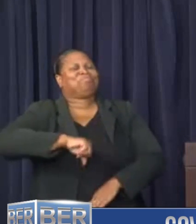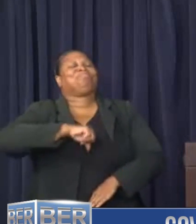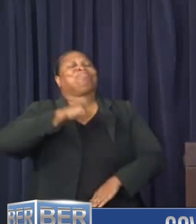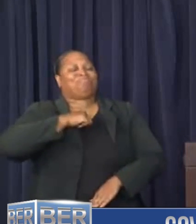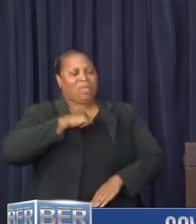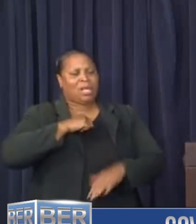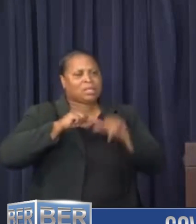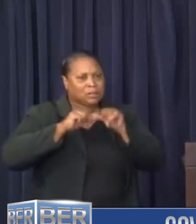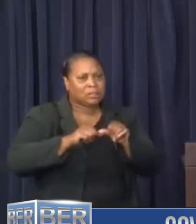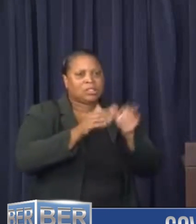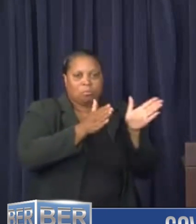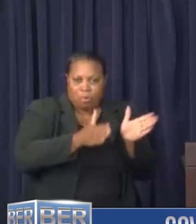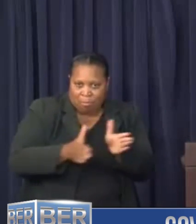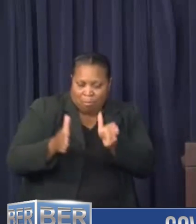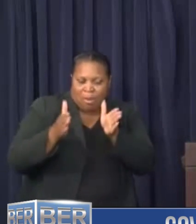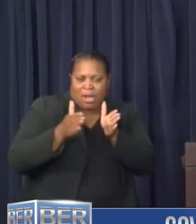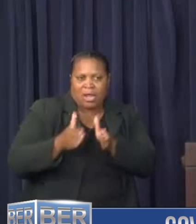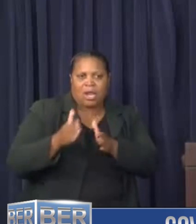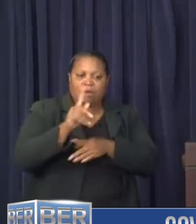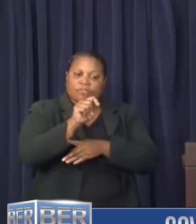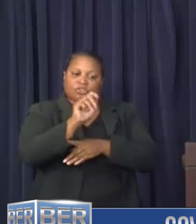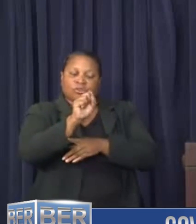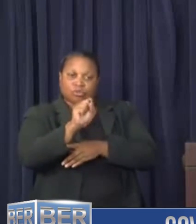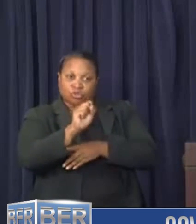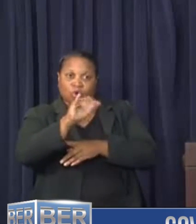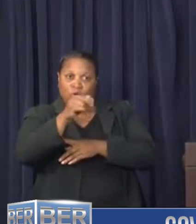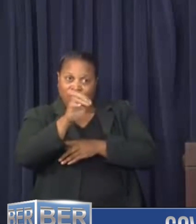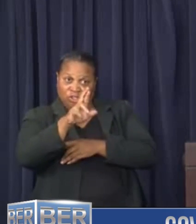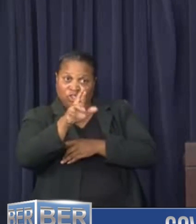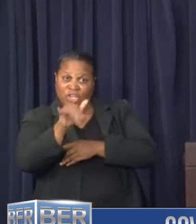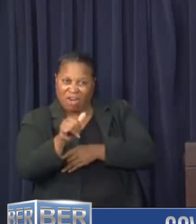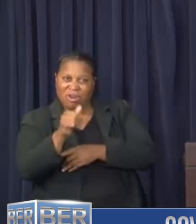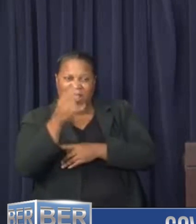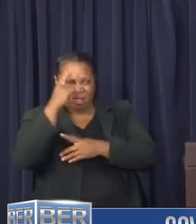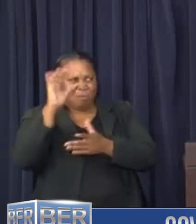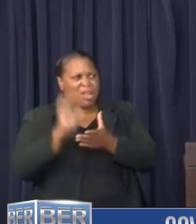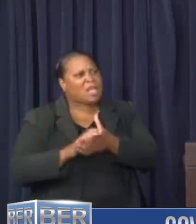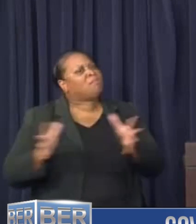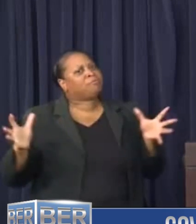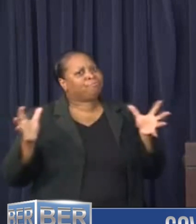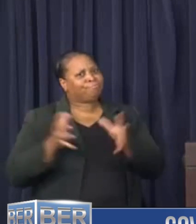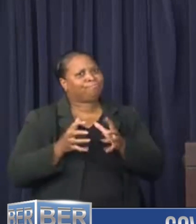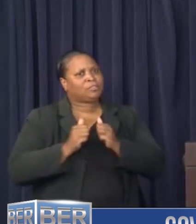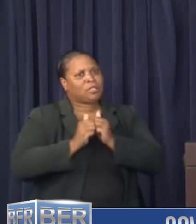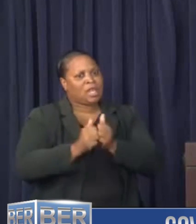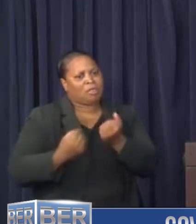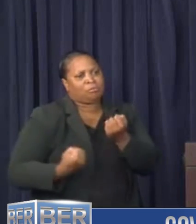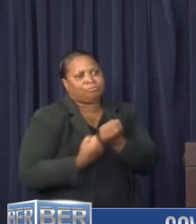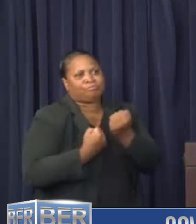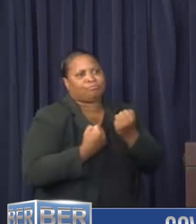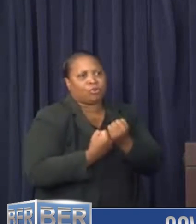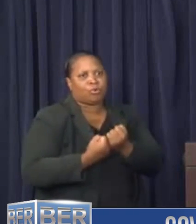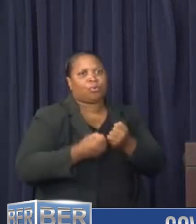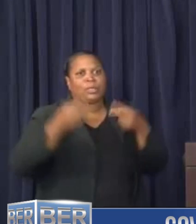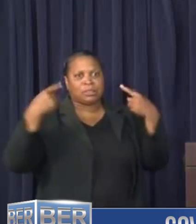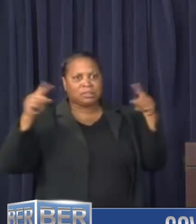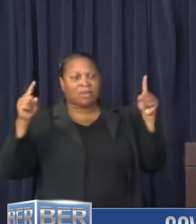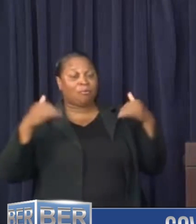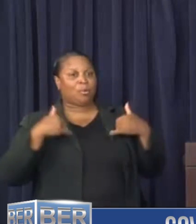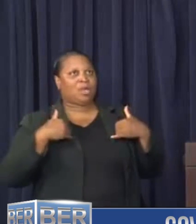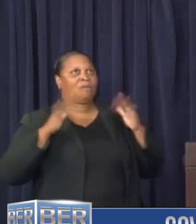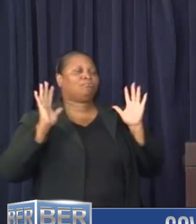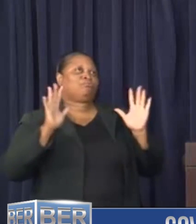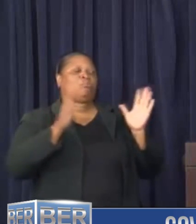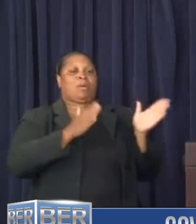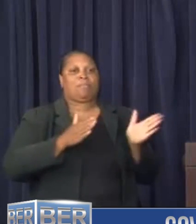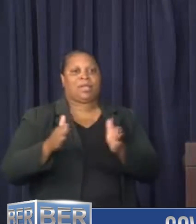to prepare for Tropical Storm Jerry. And I believe together, we can get through it. We have a robust plan in place. The